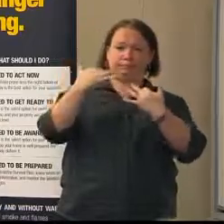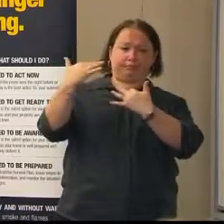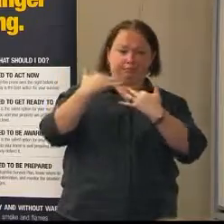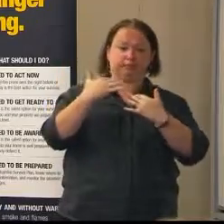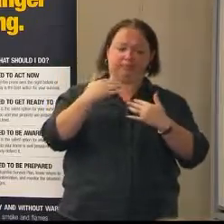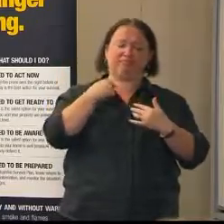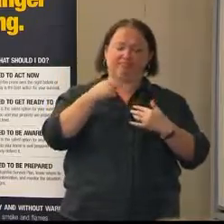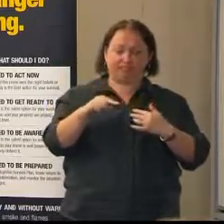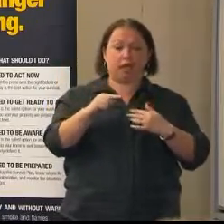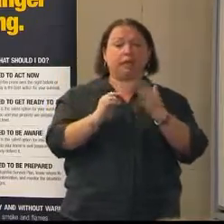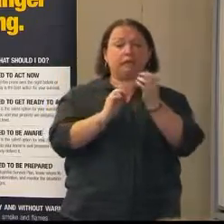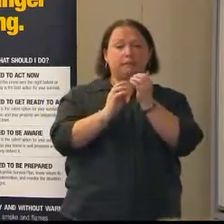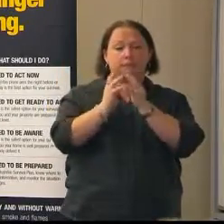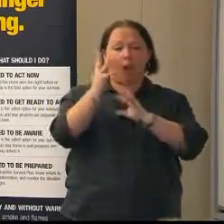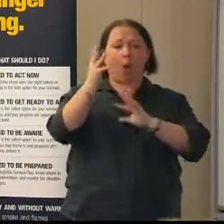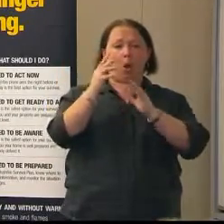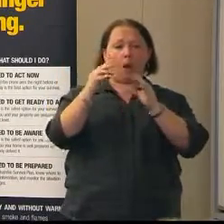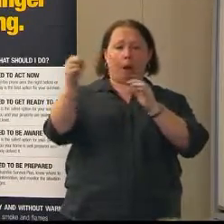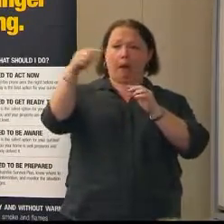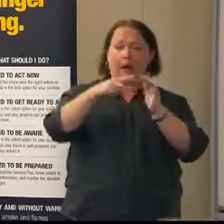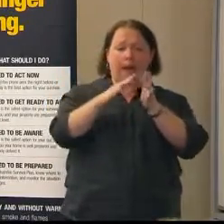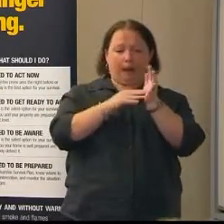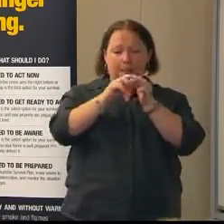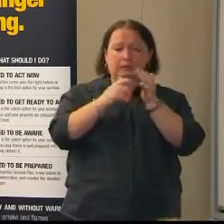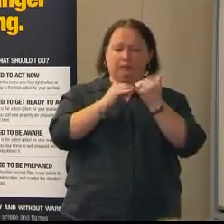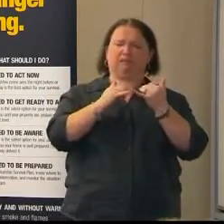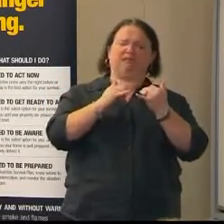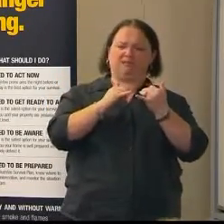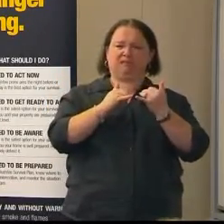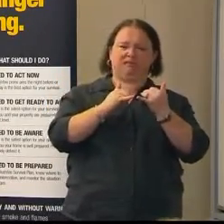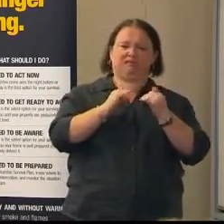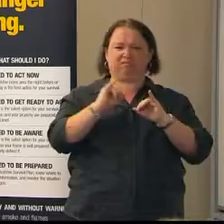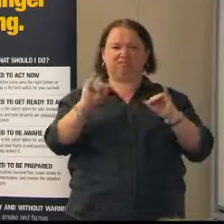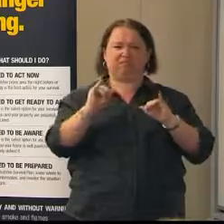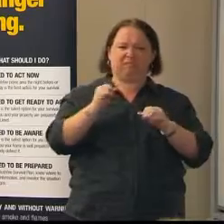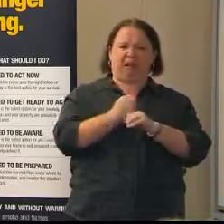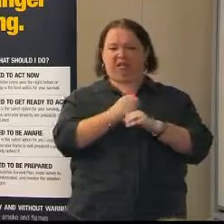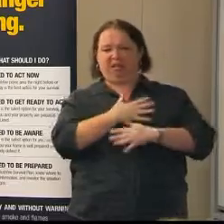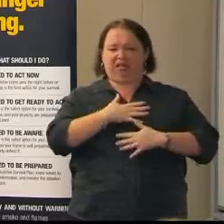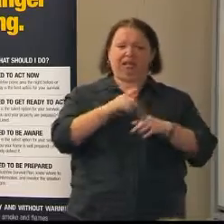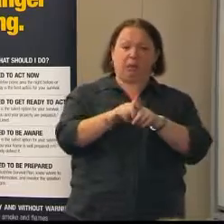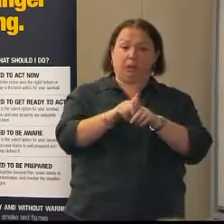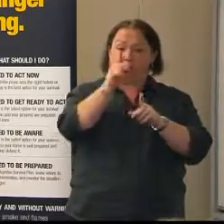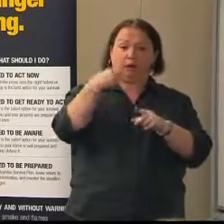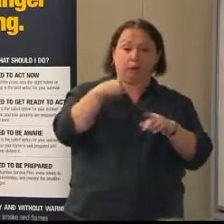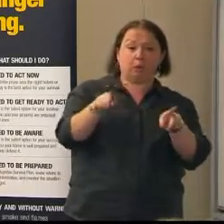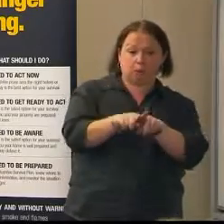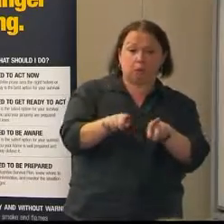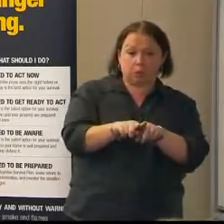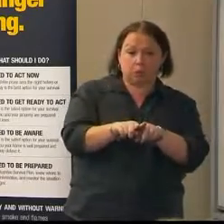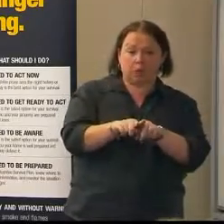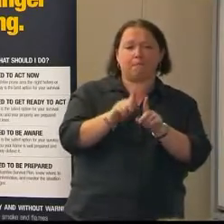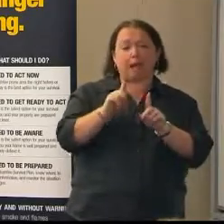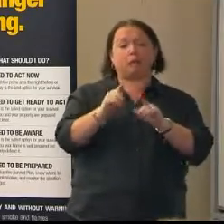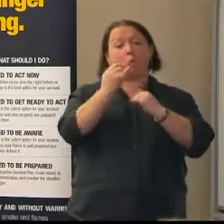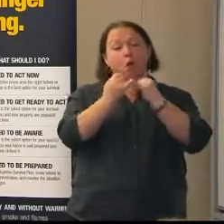and embers make life really uncomfortable and really, really difficult, and are killers as well. But the main